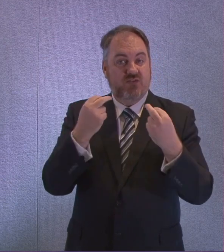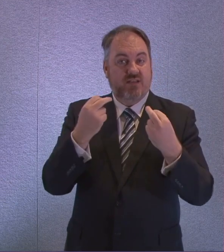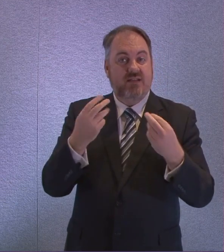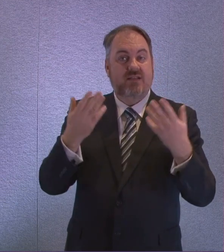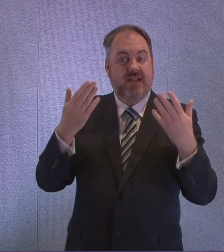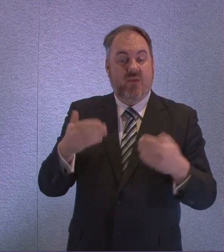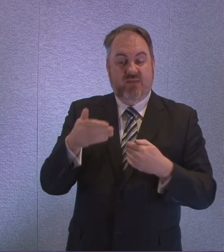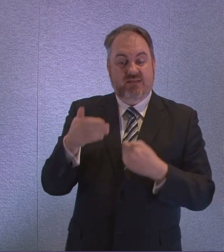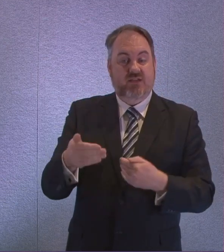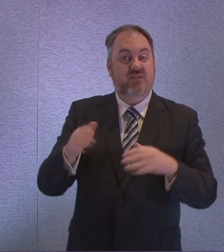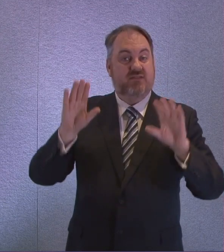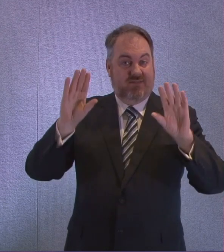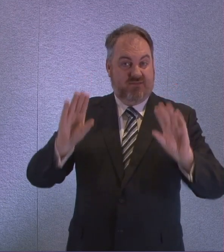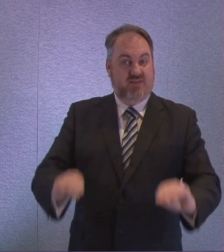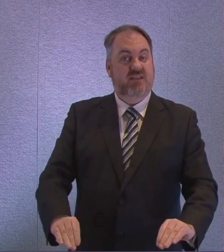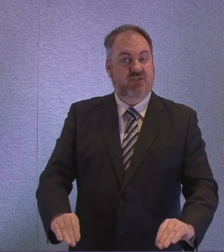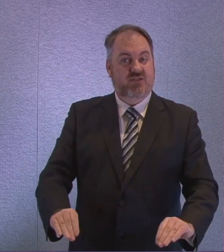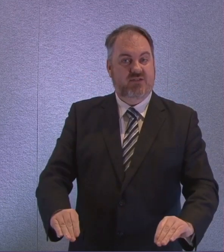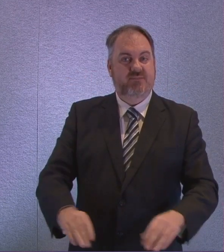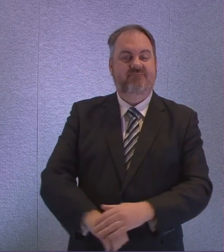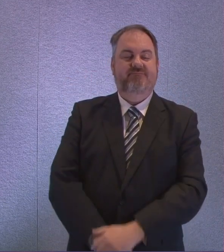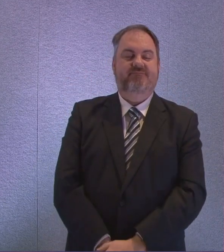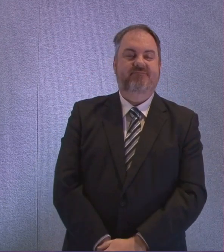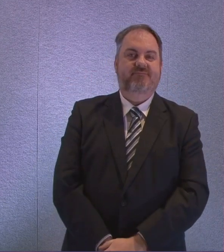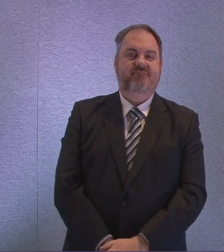this session Thank you Thank you